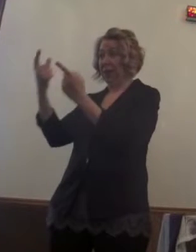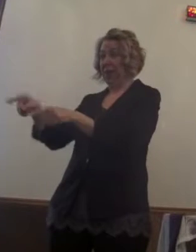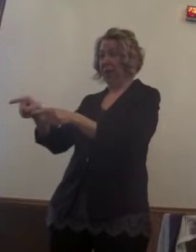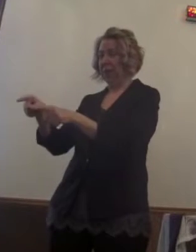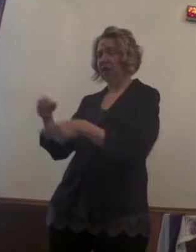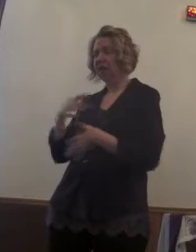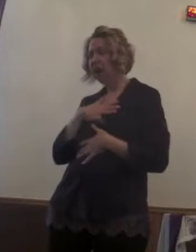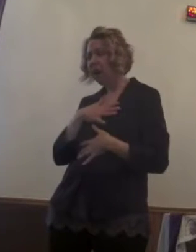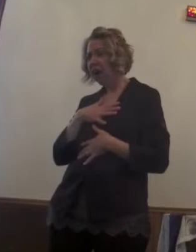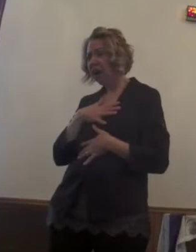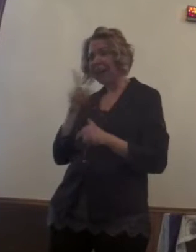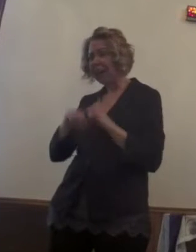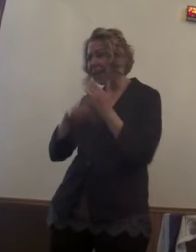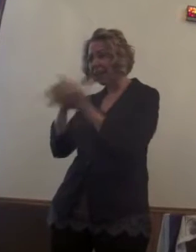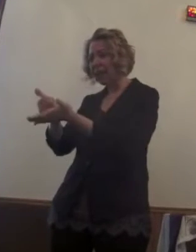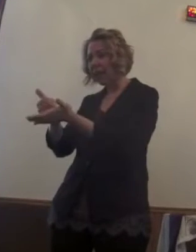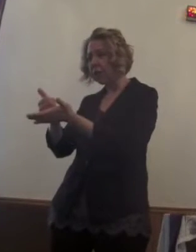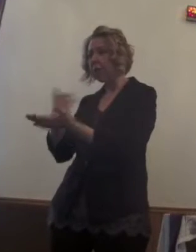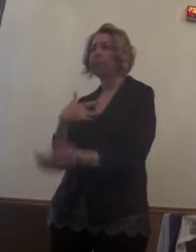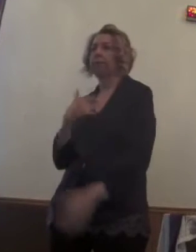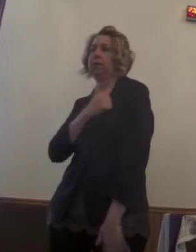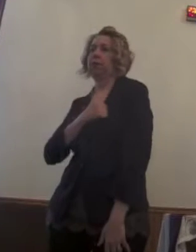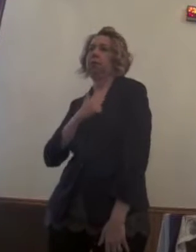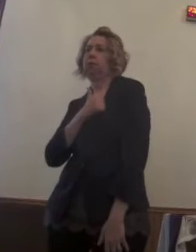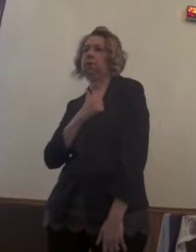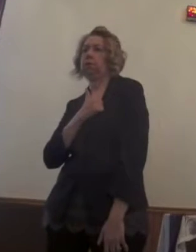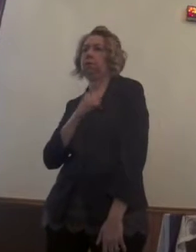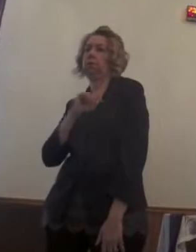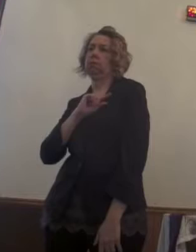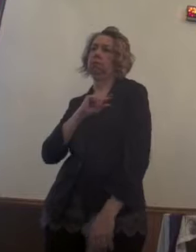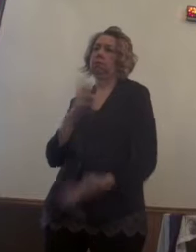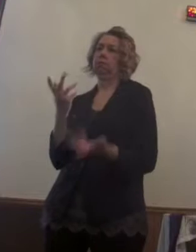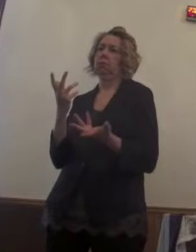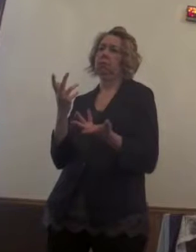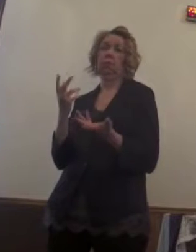So in a nutshell, we express regret because we're not in charge.